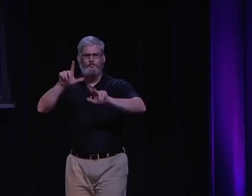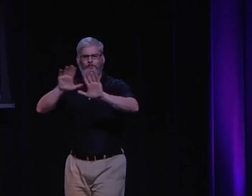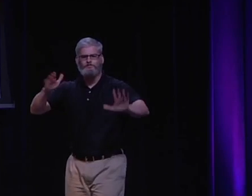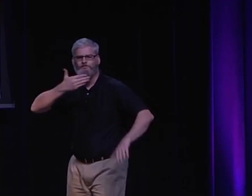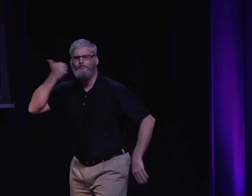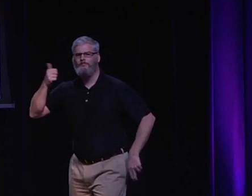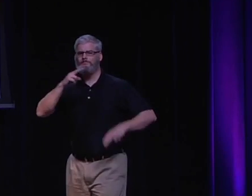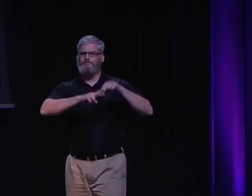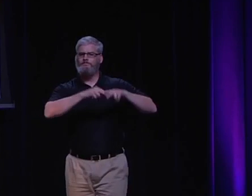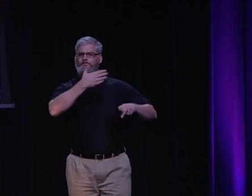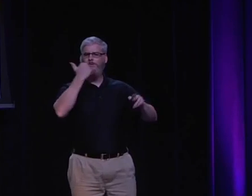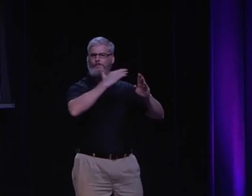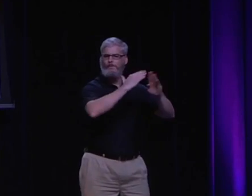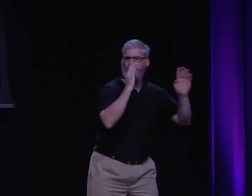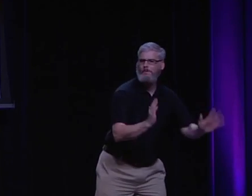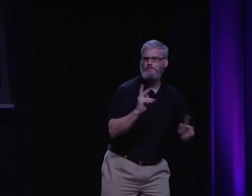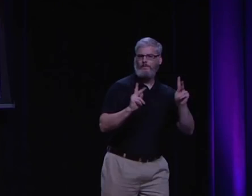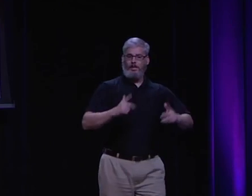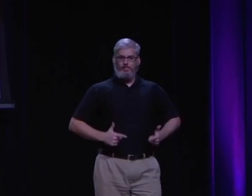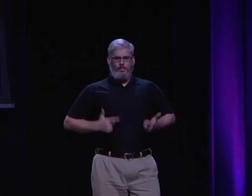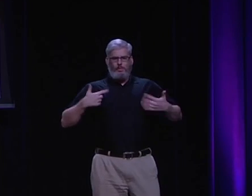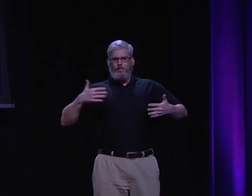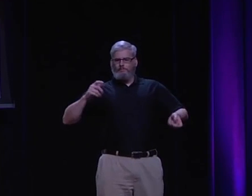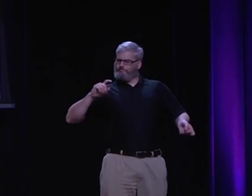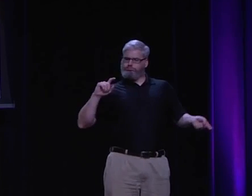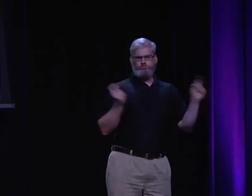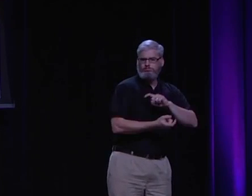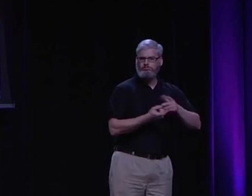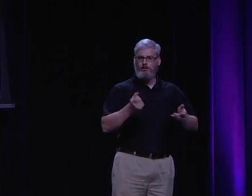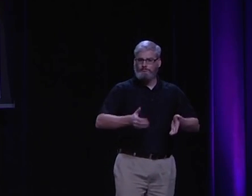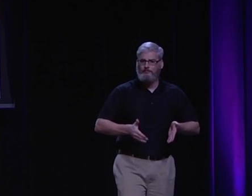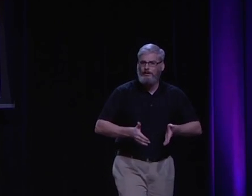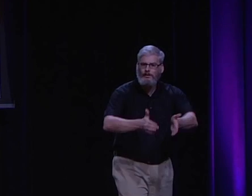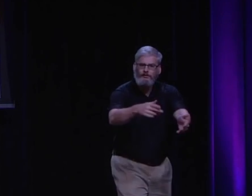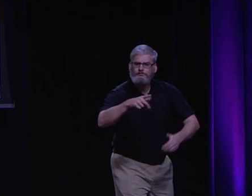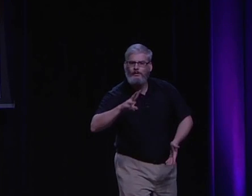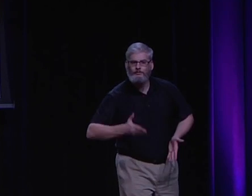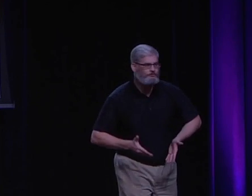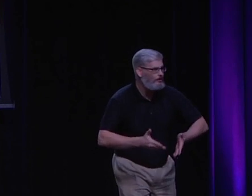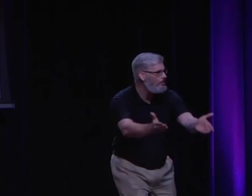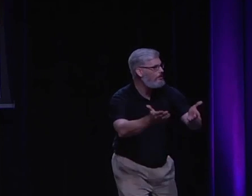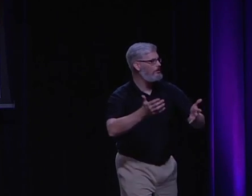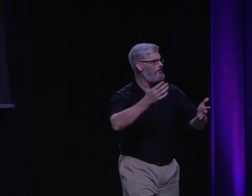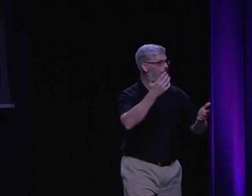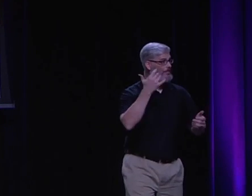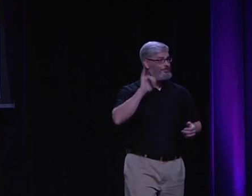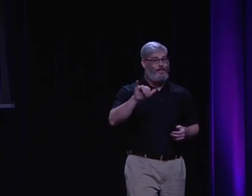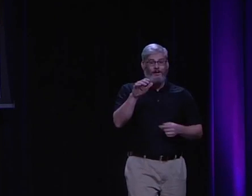You could build stronger walls, stronger, materials, stronger housing, things like that. It really changed how people lived. They